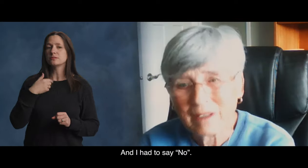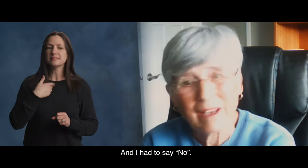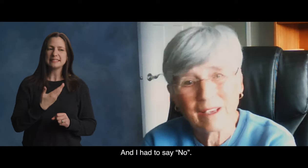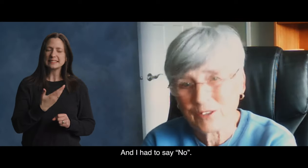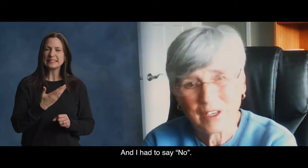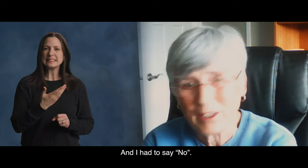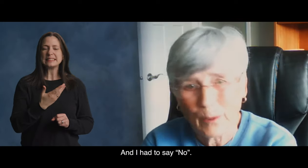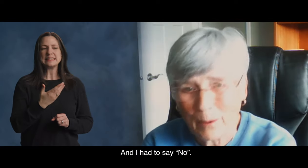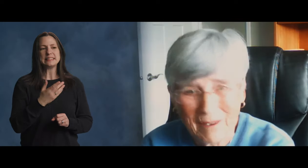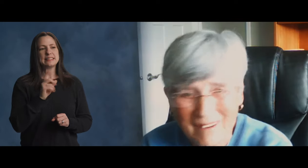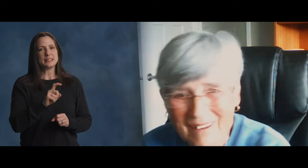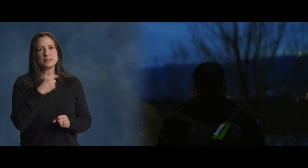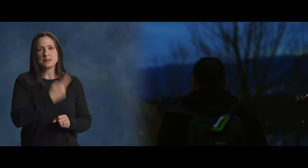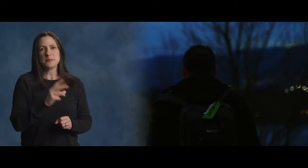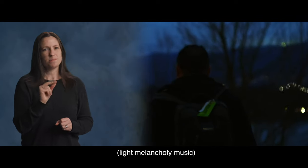And I had to say no.